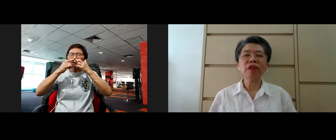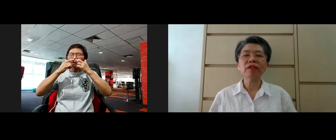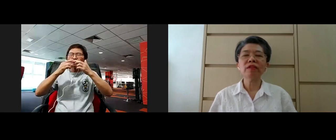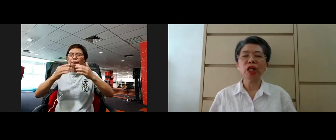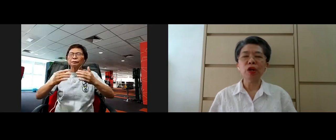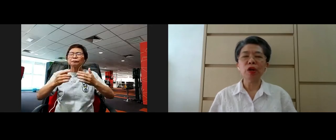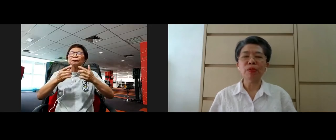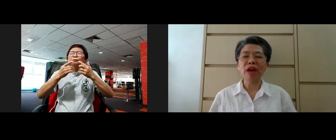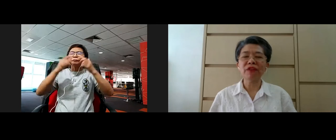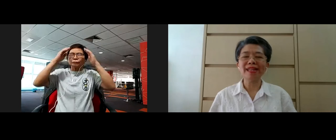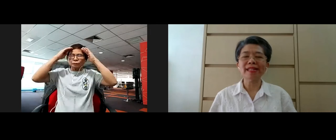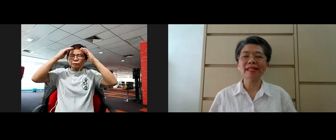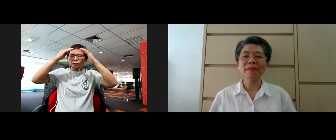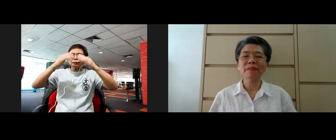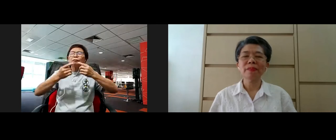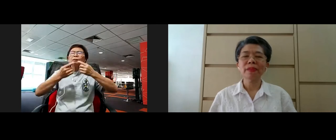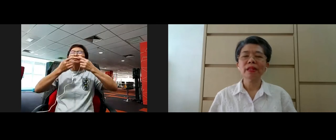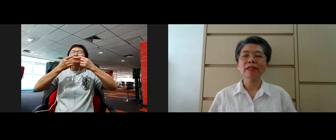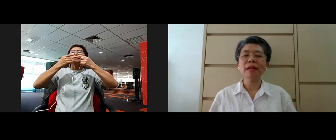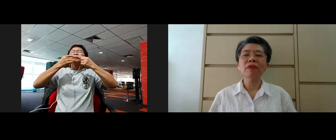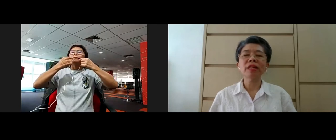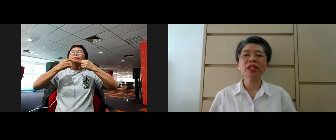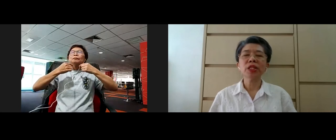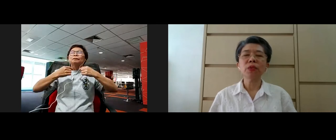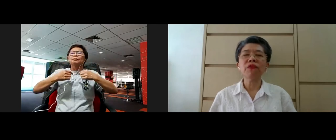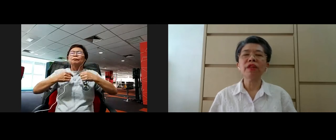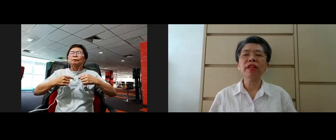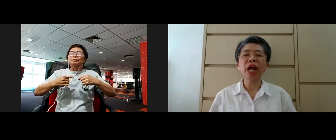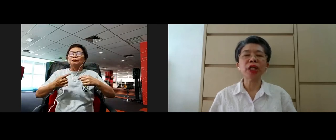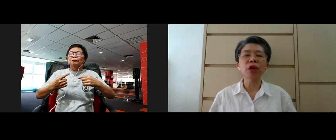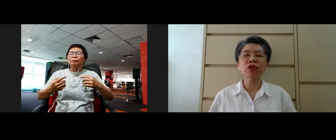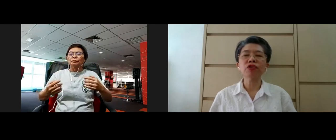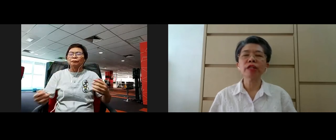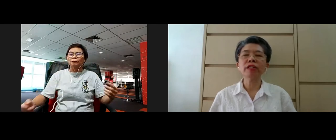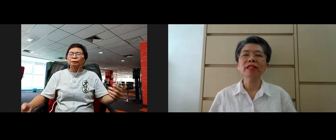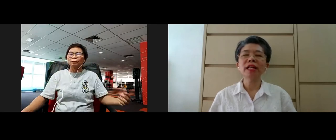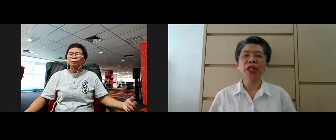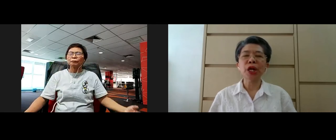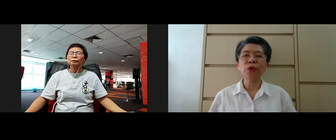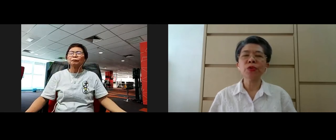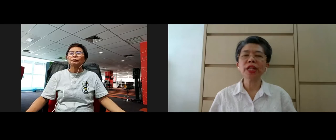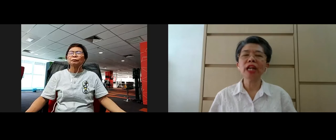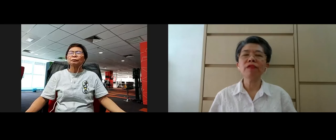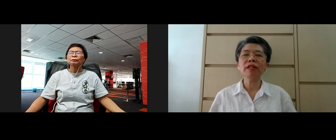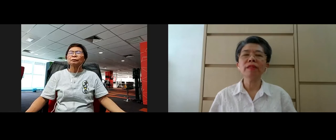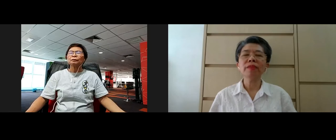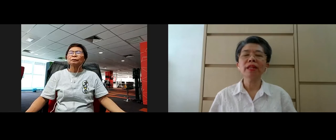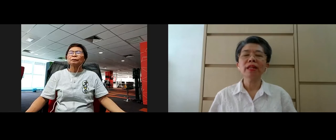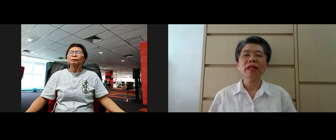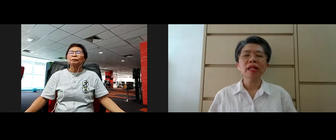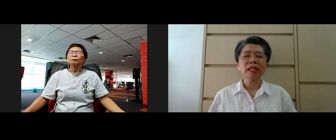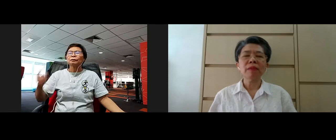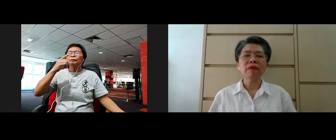you feel your breath is. Some of us, we feel it at the nostril, the nose area.